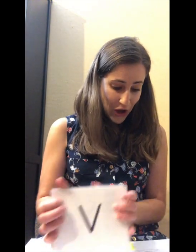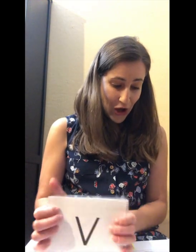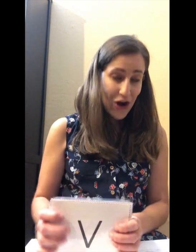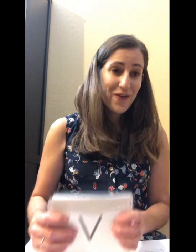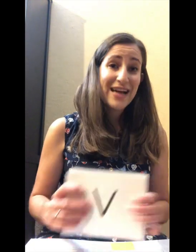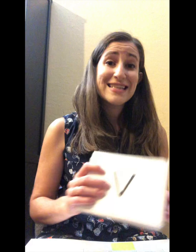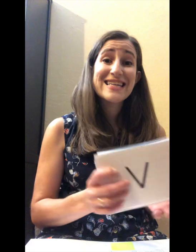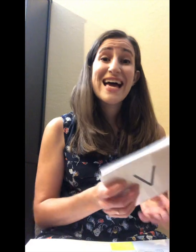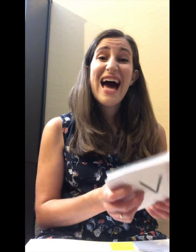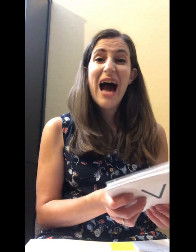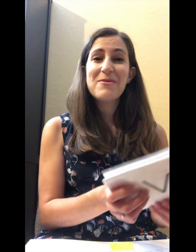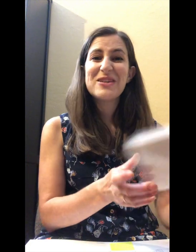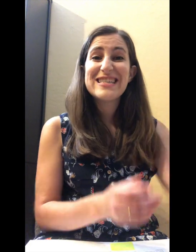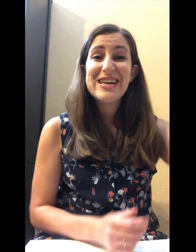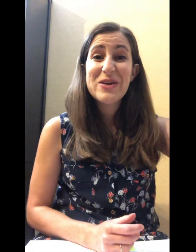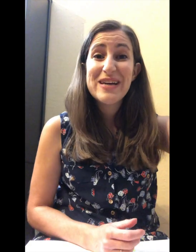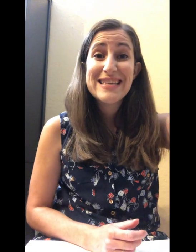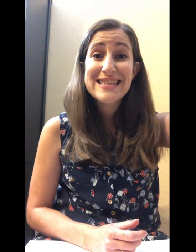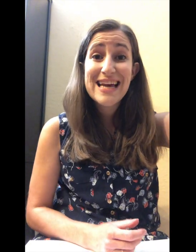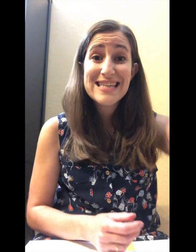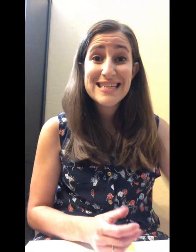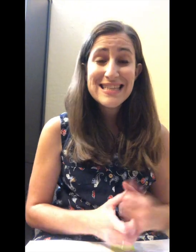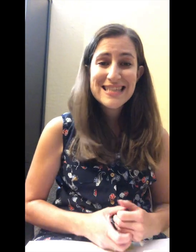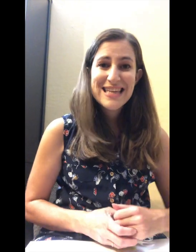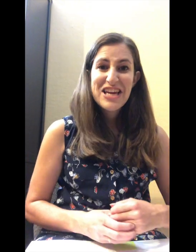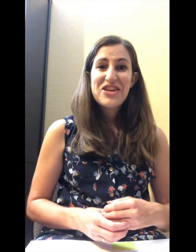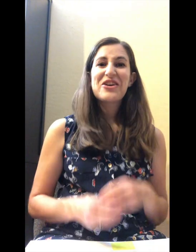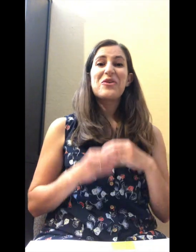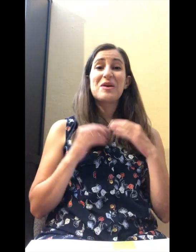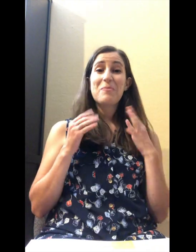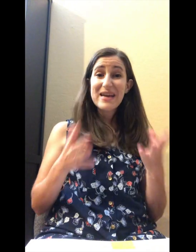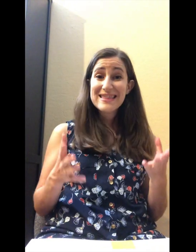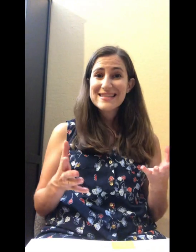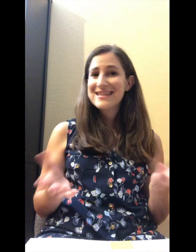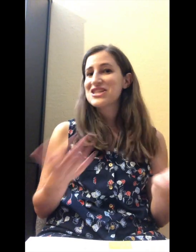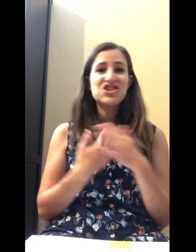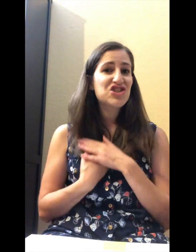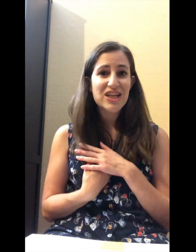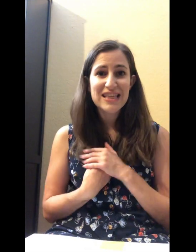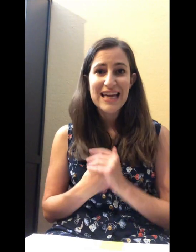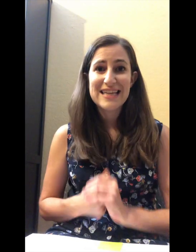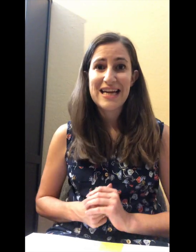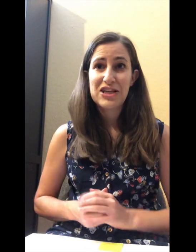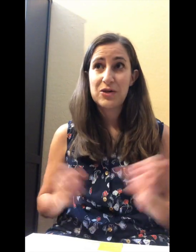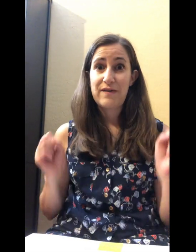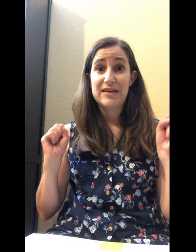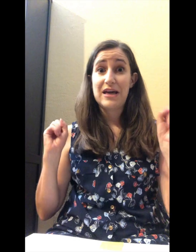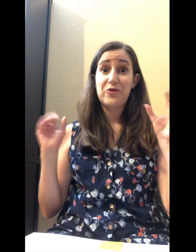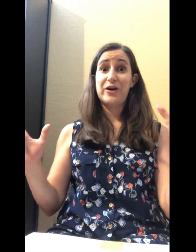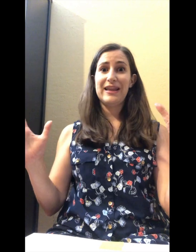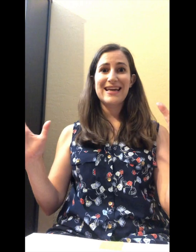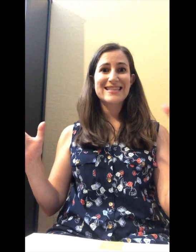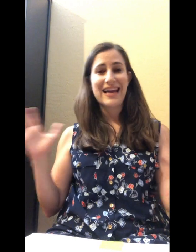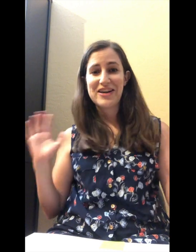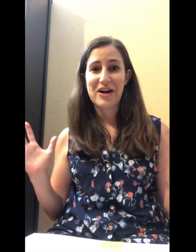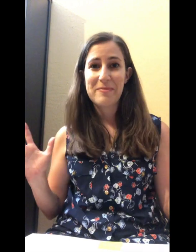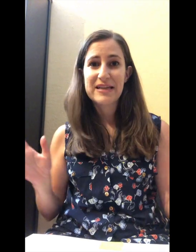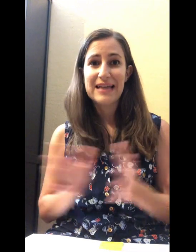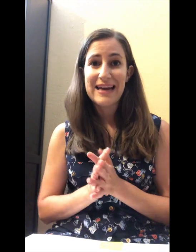All right. I'm going to tell you a sentence. You're going to repeat the sentence just like I said it. So if I say I'm really excited, you're going to be excited.